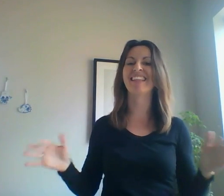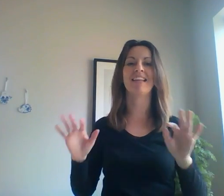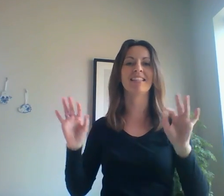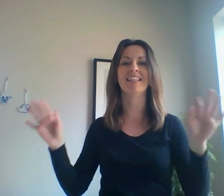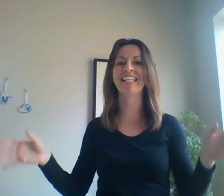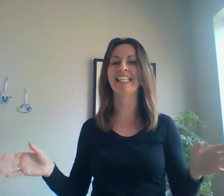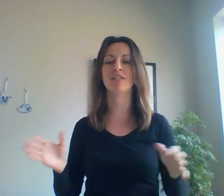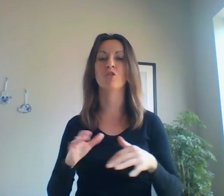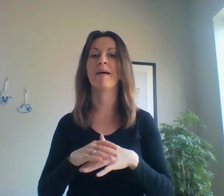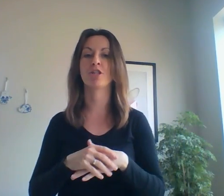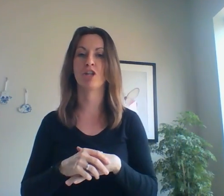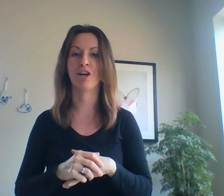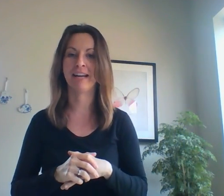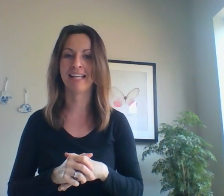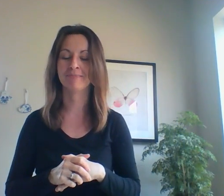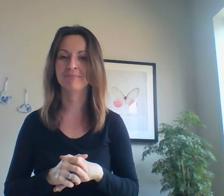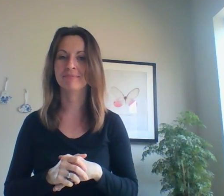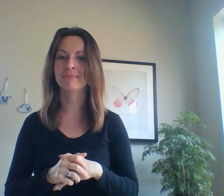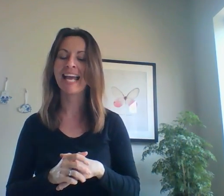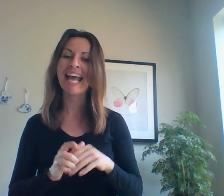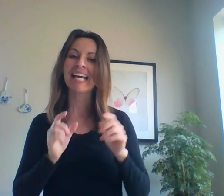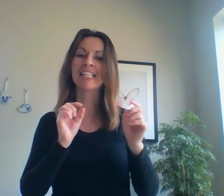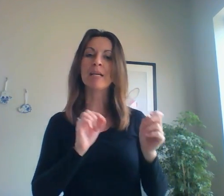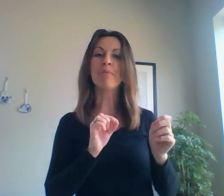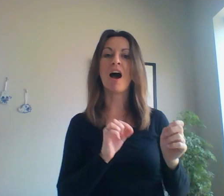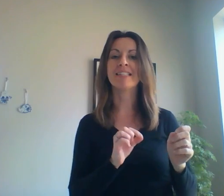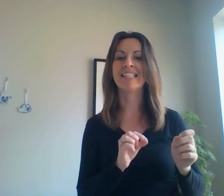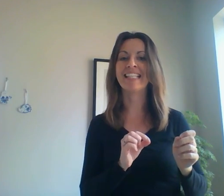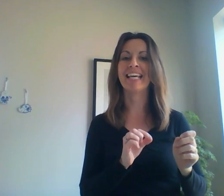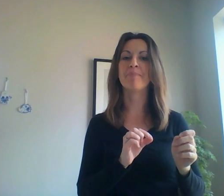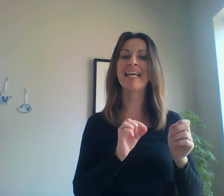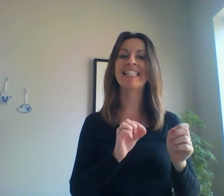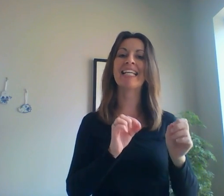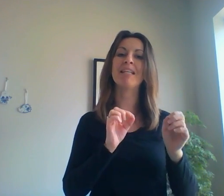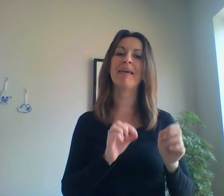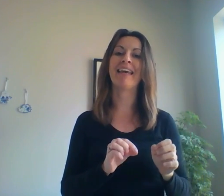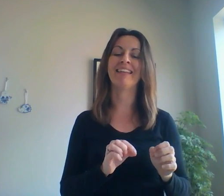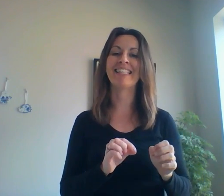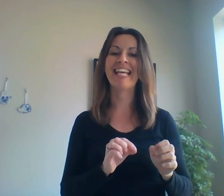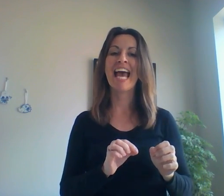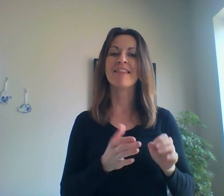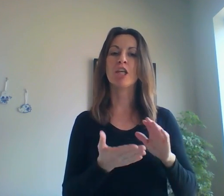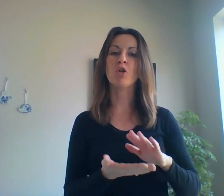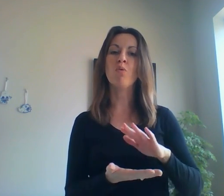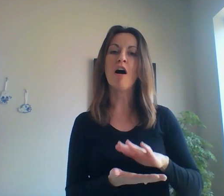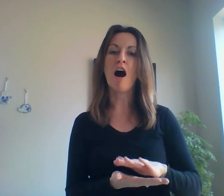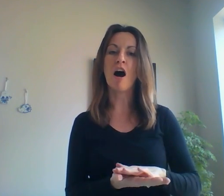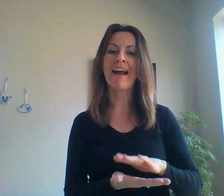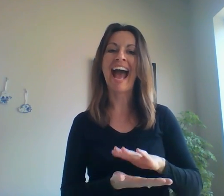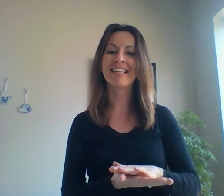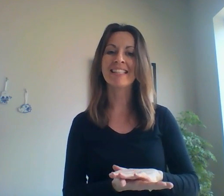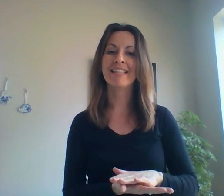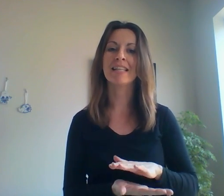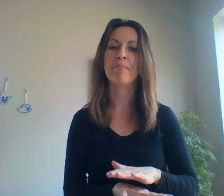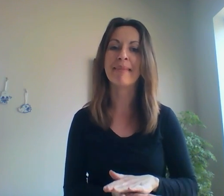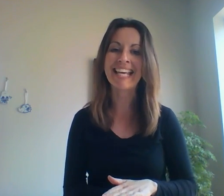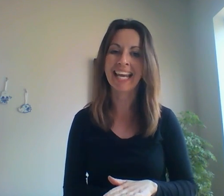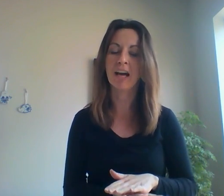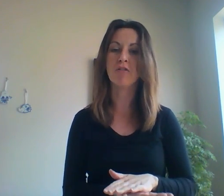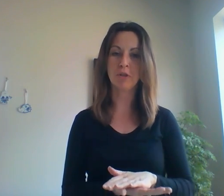doesn't lead to much learning. Deep processing basically means that you are accessing the meaning of what